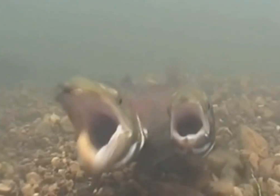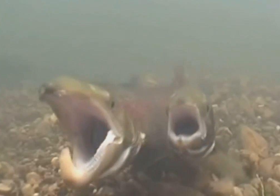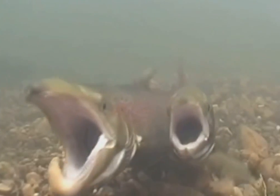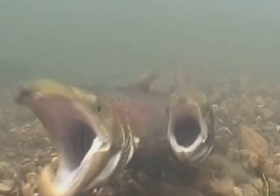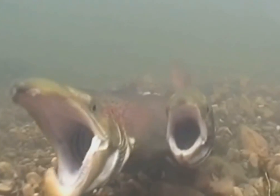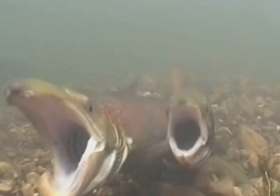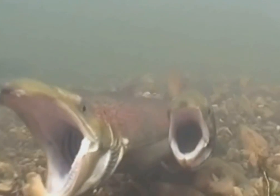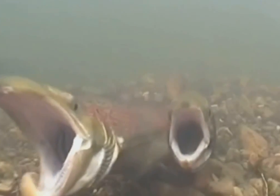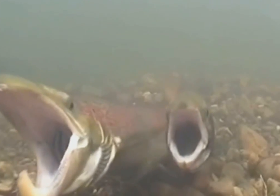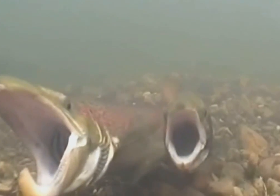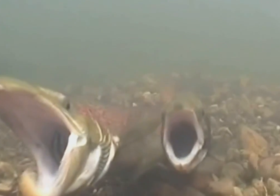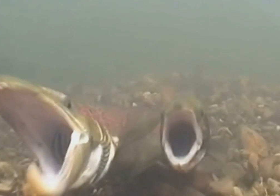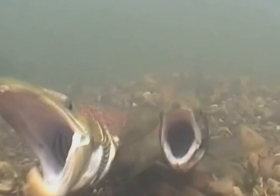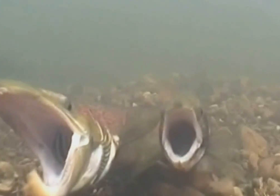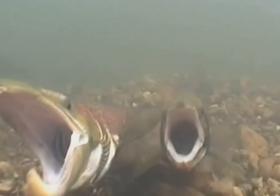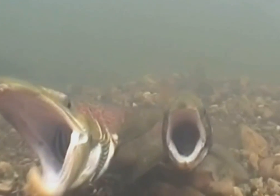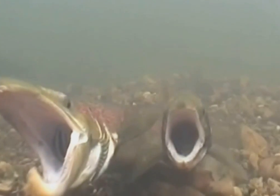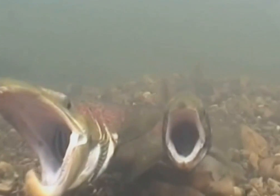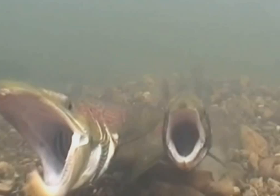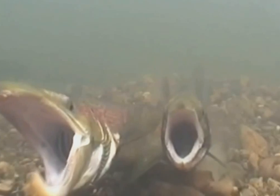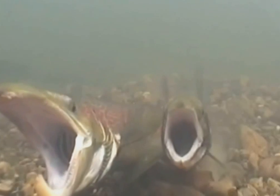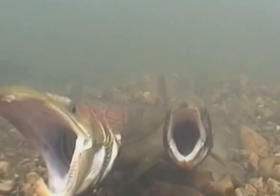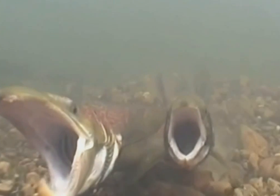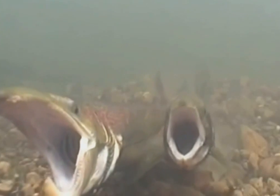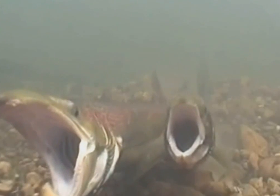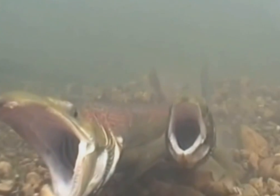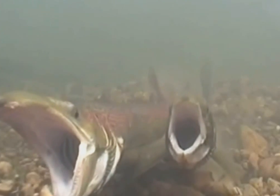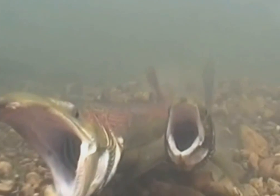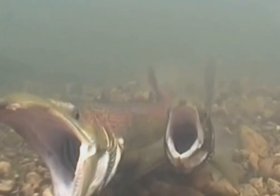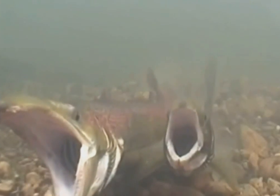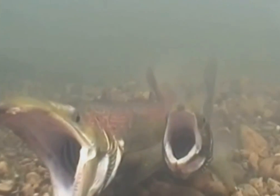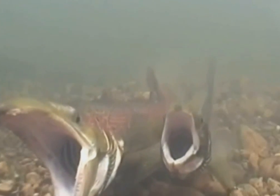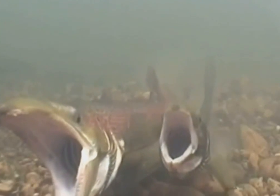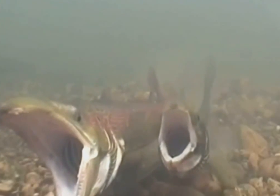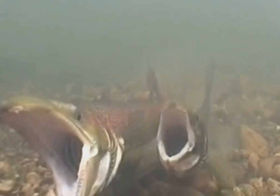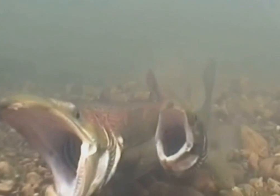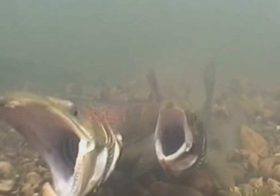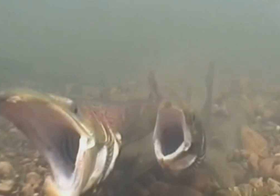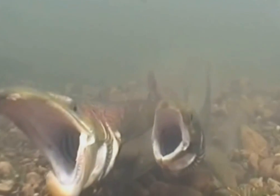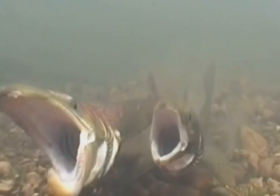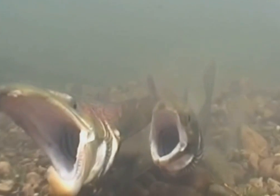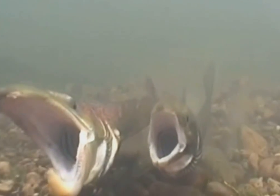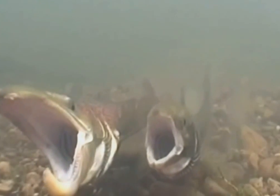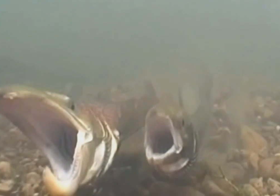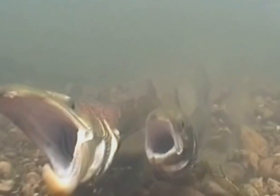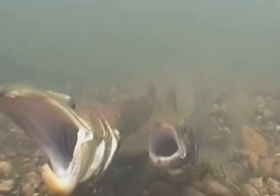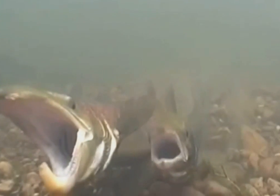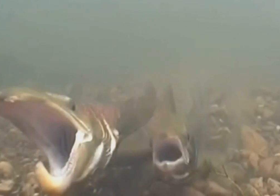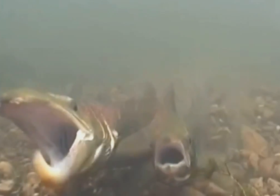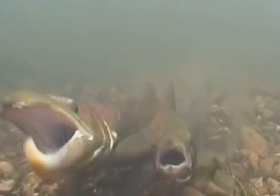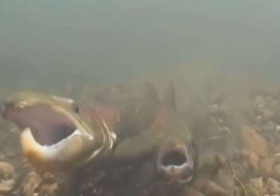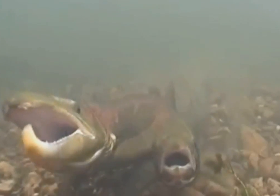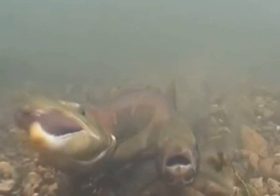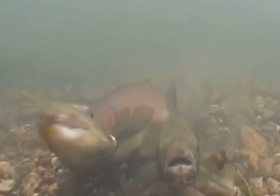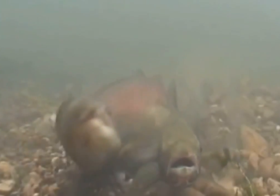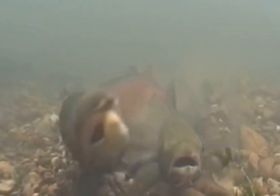Now, once this is complete, the mama will then sort of cover that spot up with sediment and gravel using her tail again